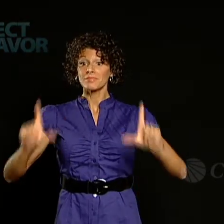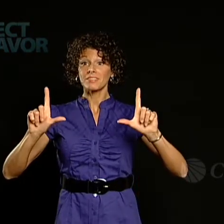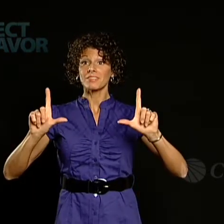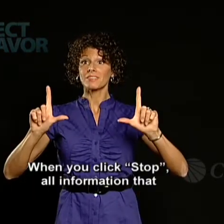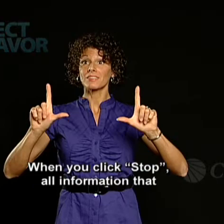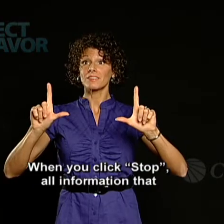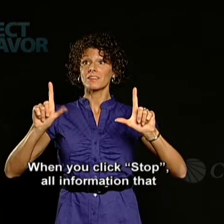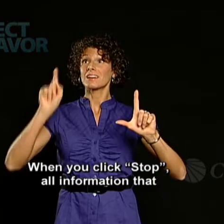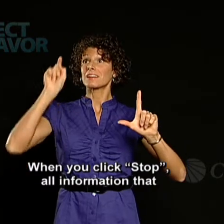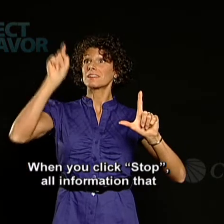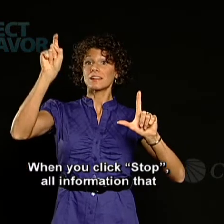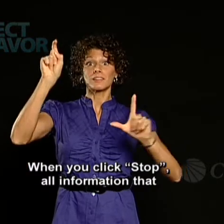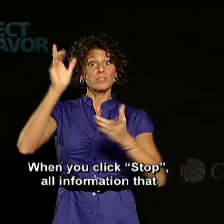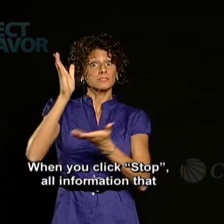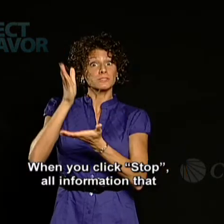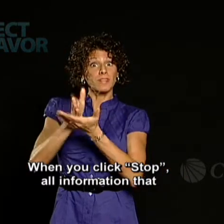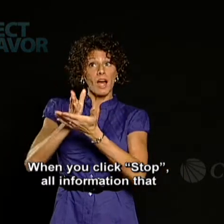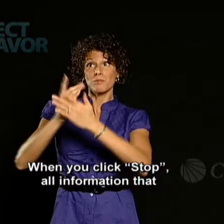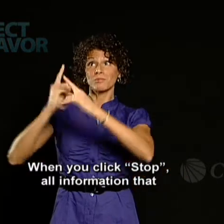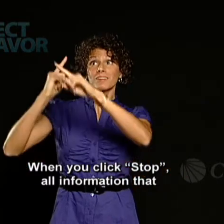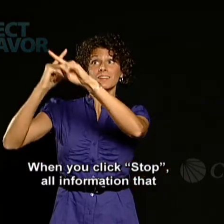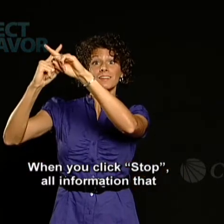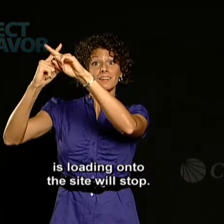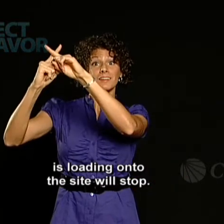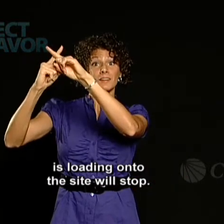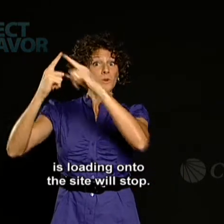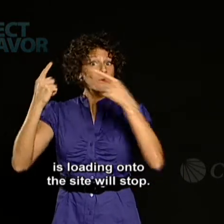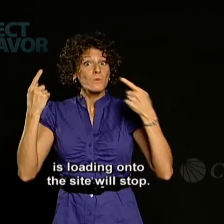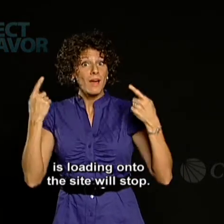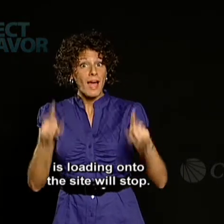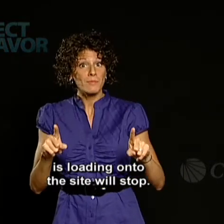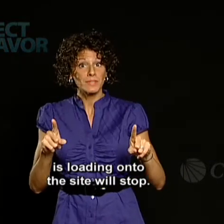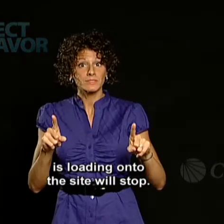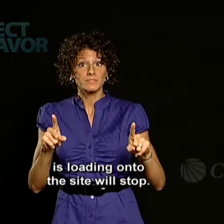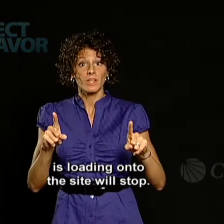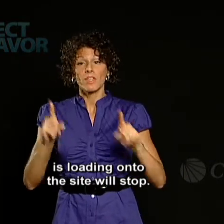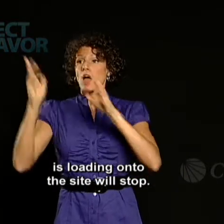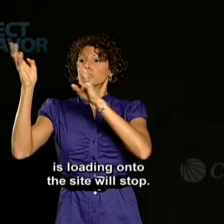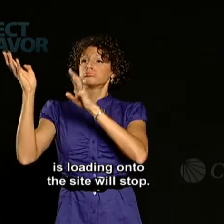When you click Stop, all information that is loading onto the site will stop.